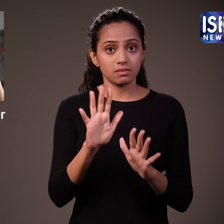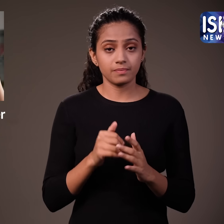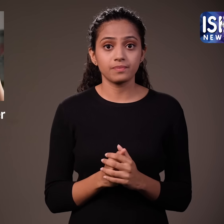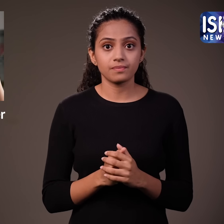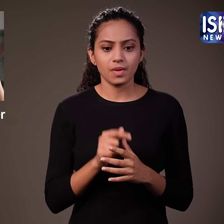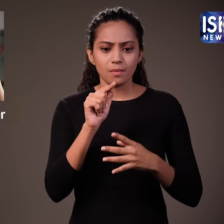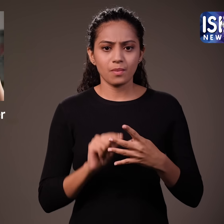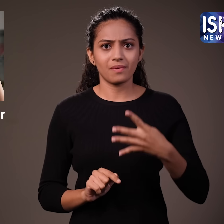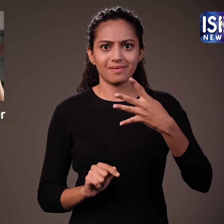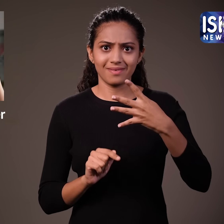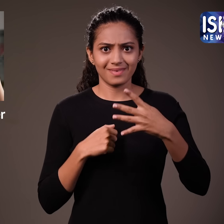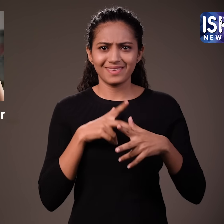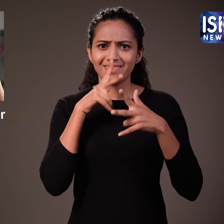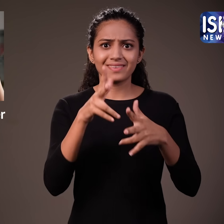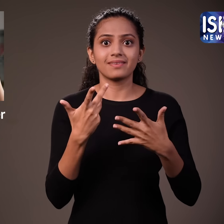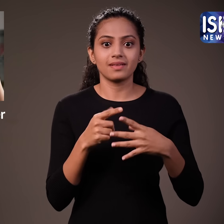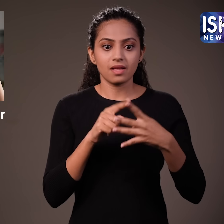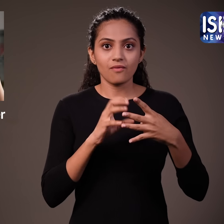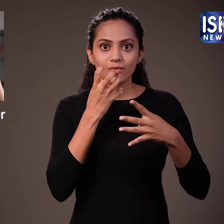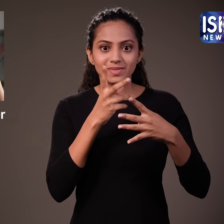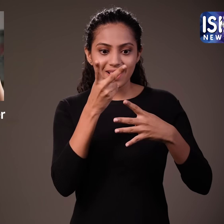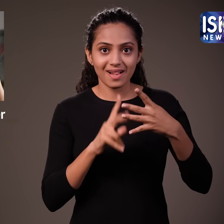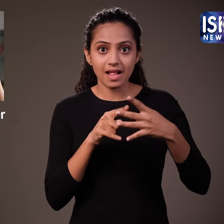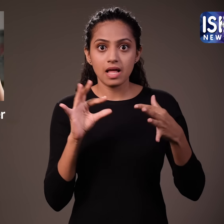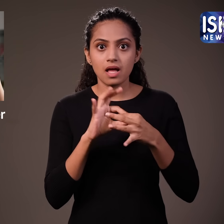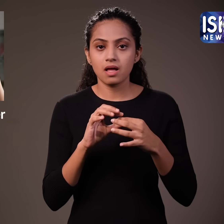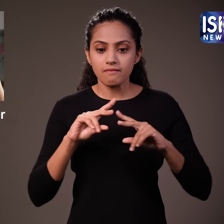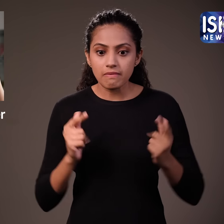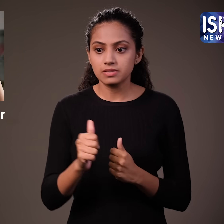So make sure you remember not to drink water after eating these fruits.